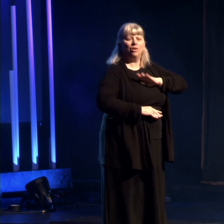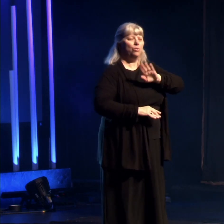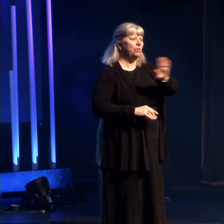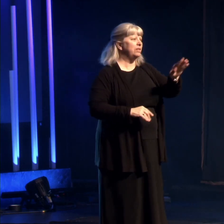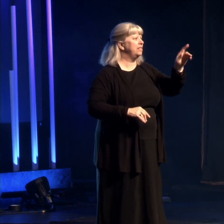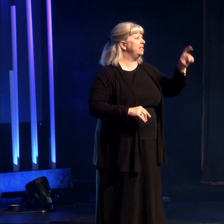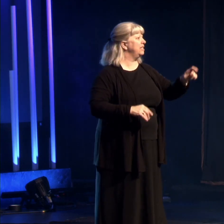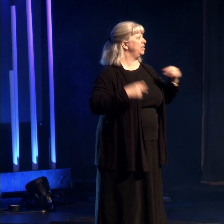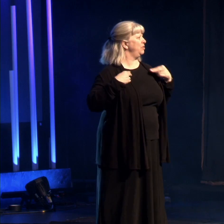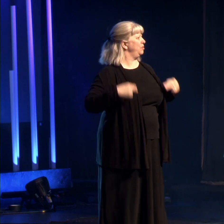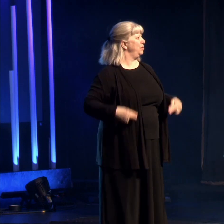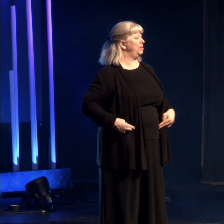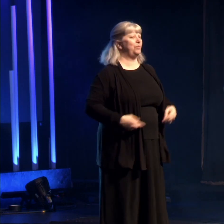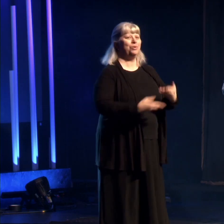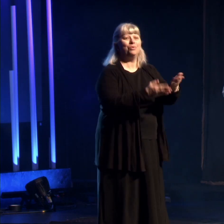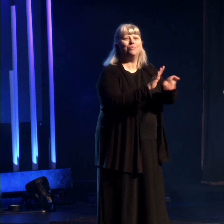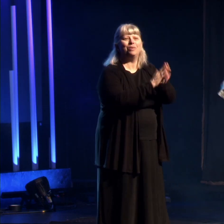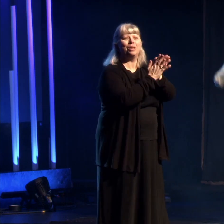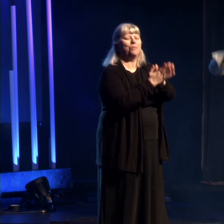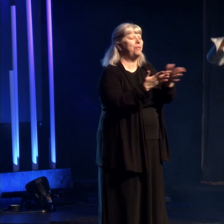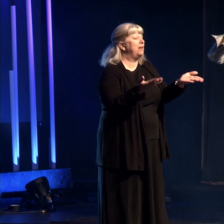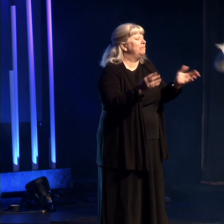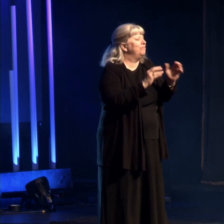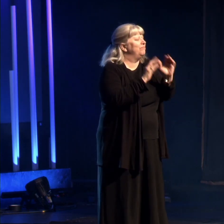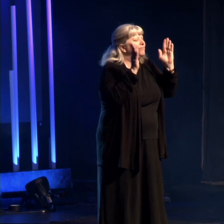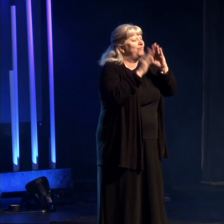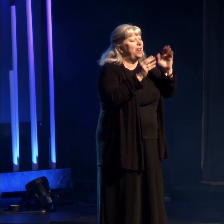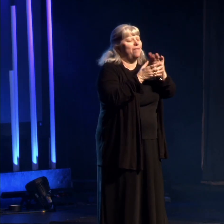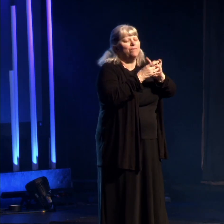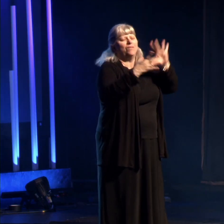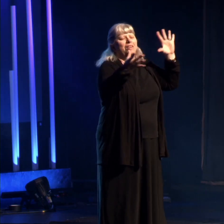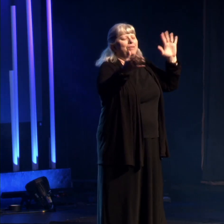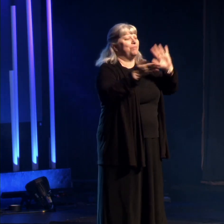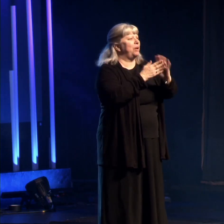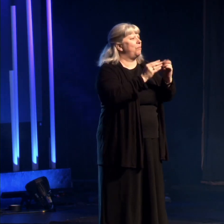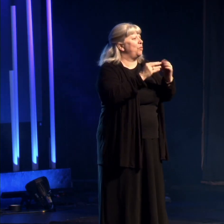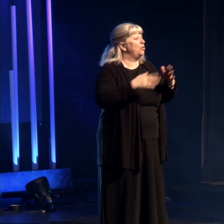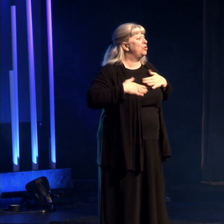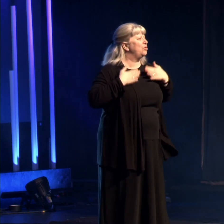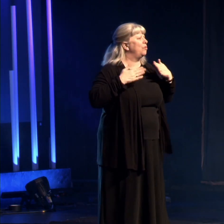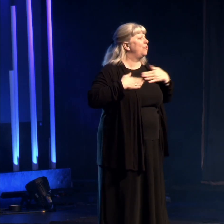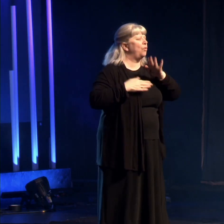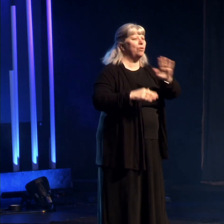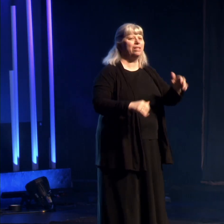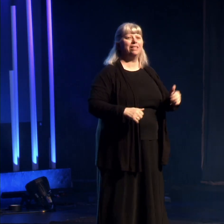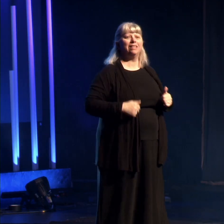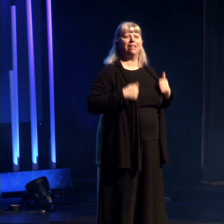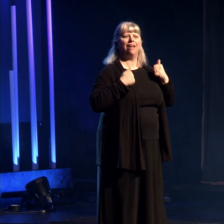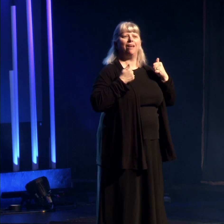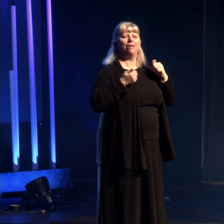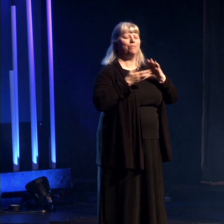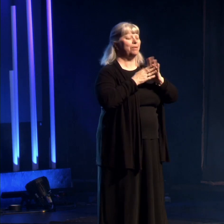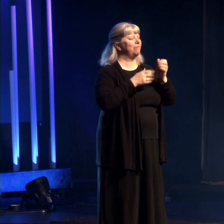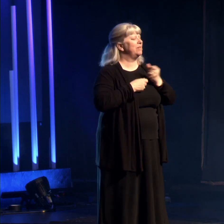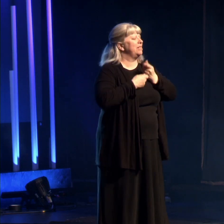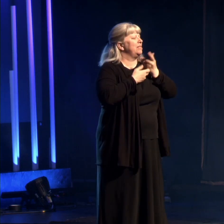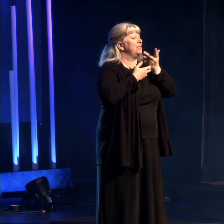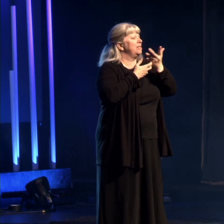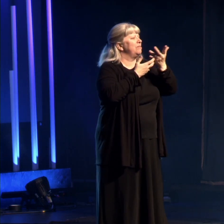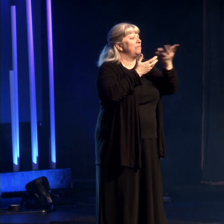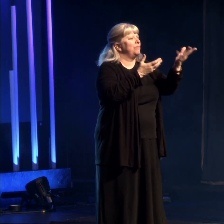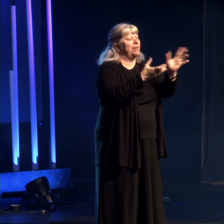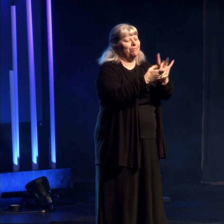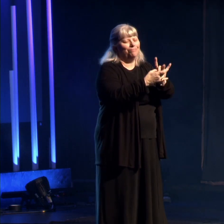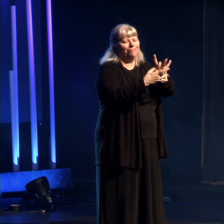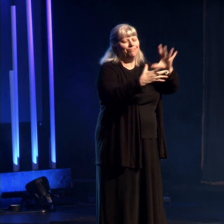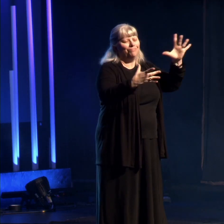needs of humans, you become carefree. You become joyful. And your life becomes an expression of unbounded